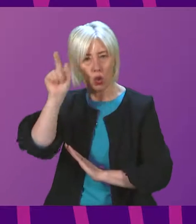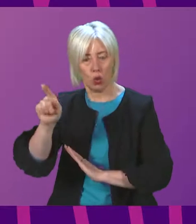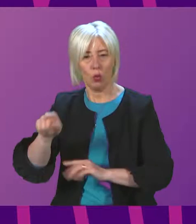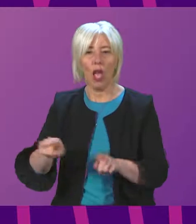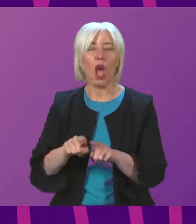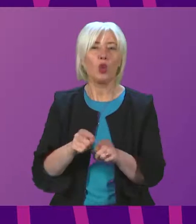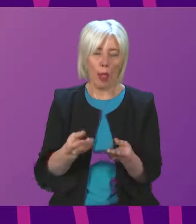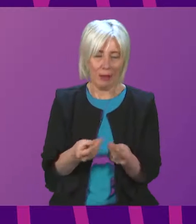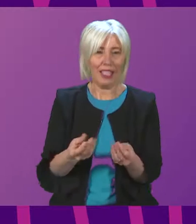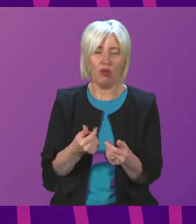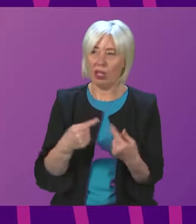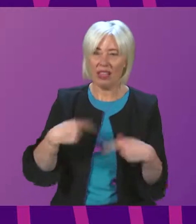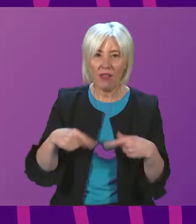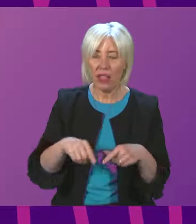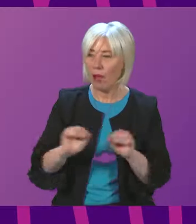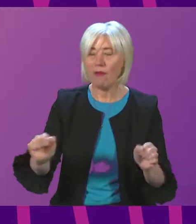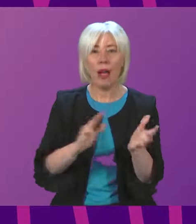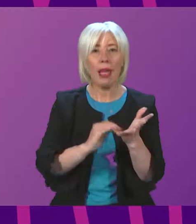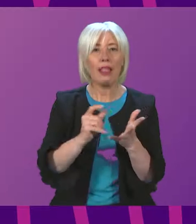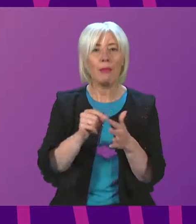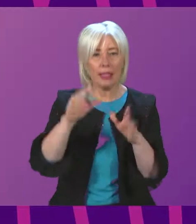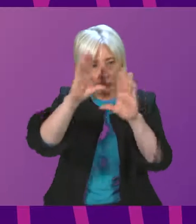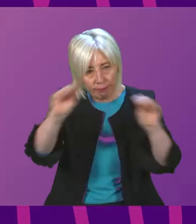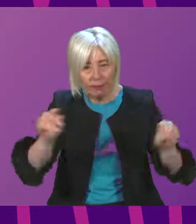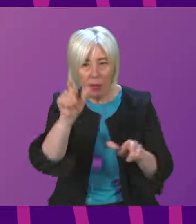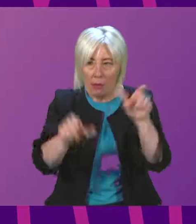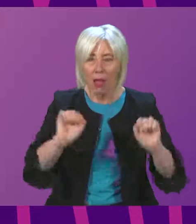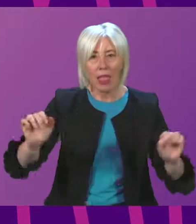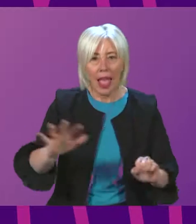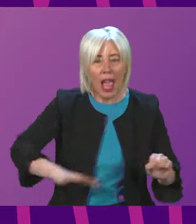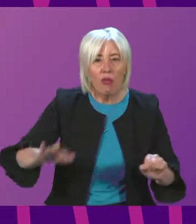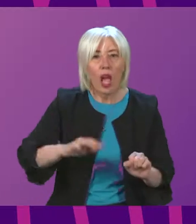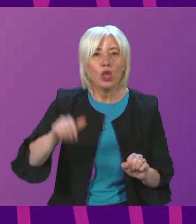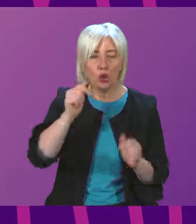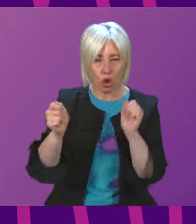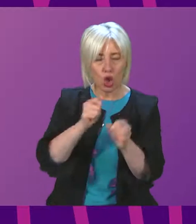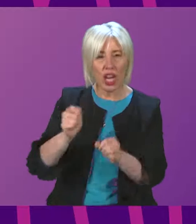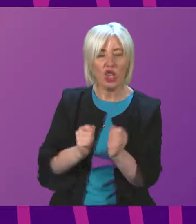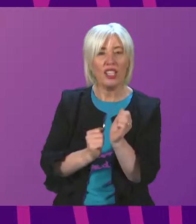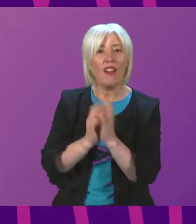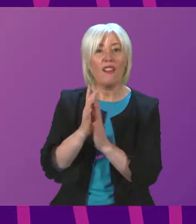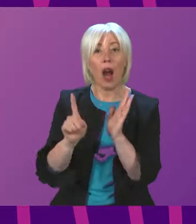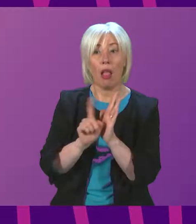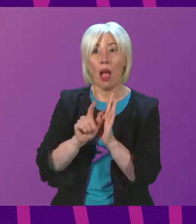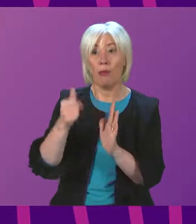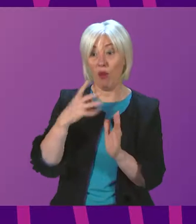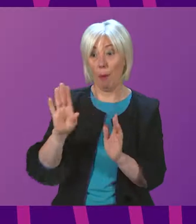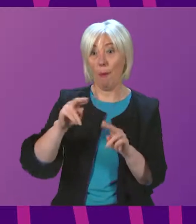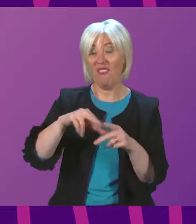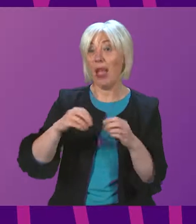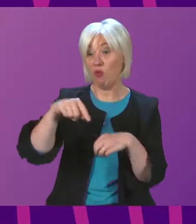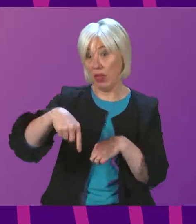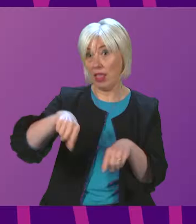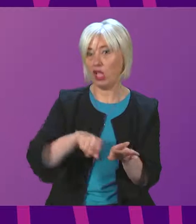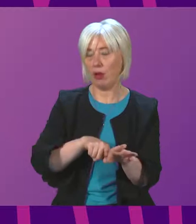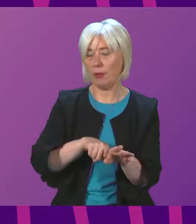available so that MSPs can inform their constituents about the important changes to fire alarms from February this year. I wrote to